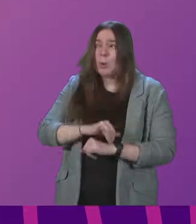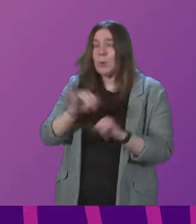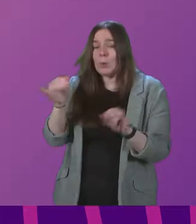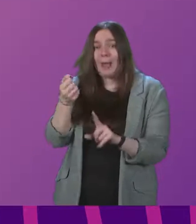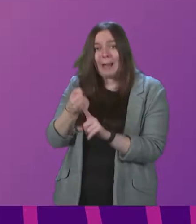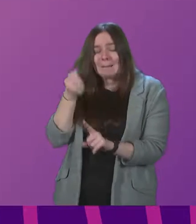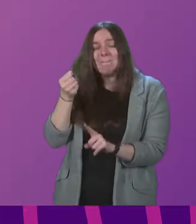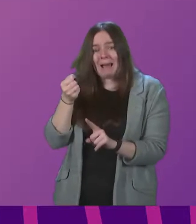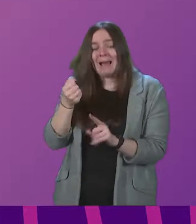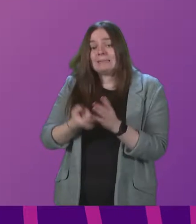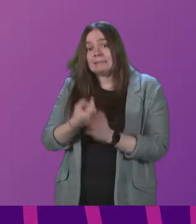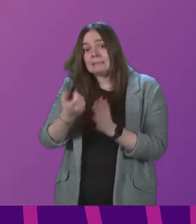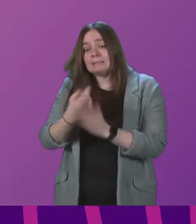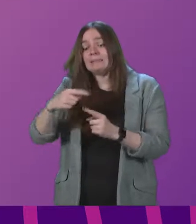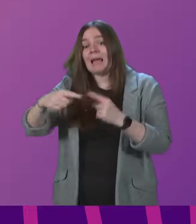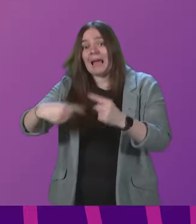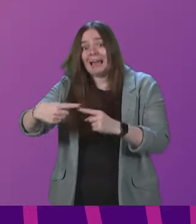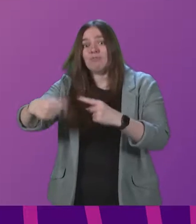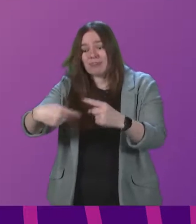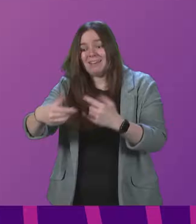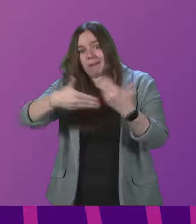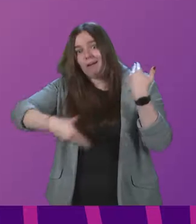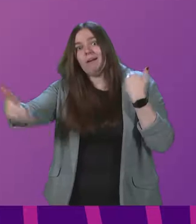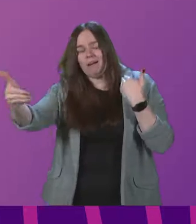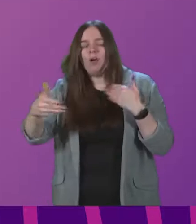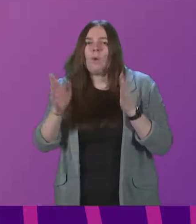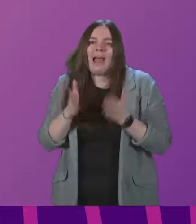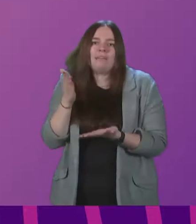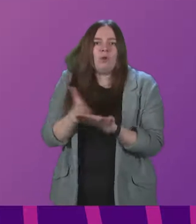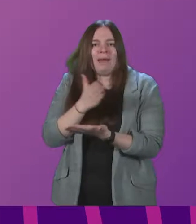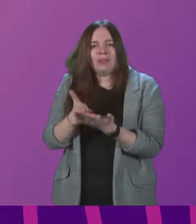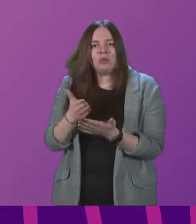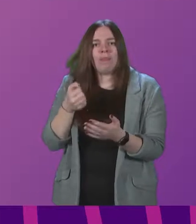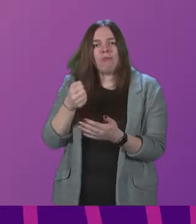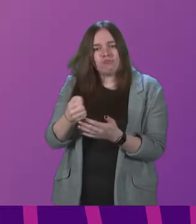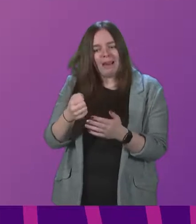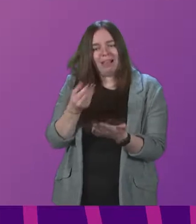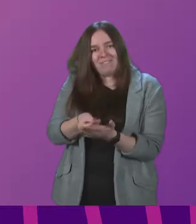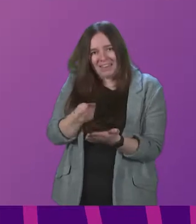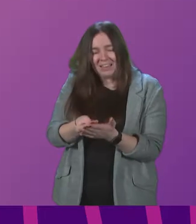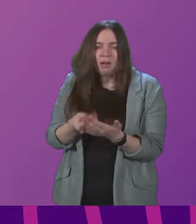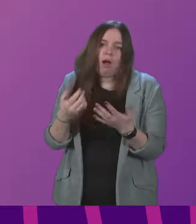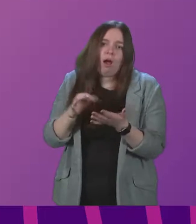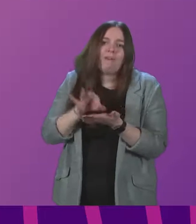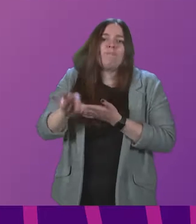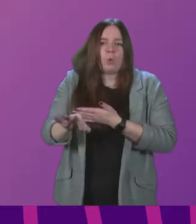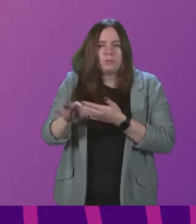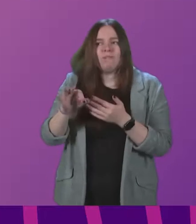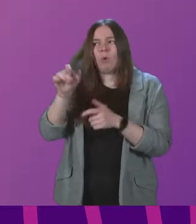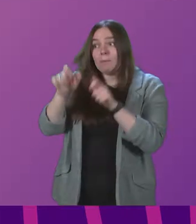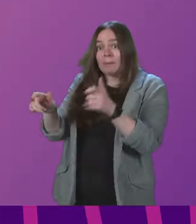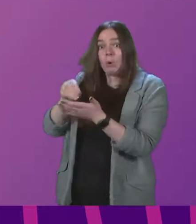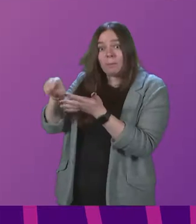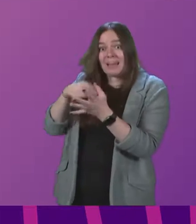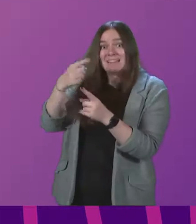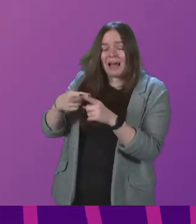impact recurring annually in future years. And we have to ensure that rail fares are affordable for the taxpayer as well as passengers.